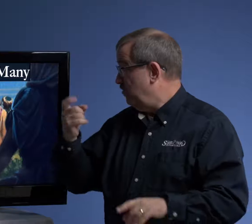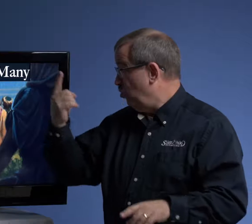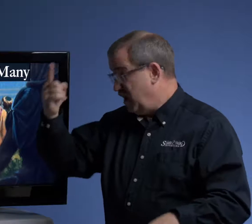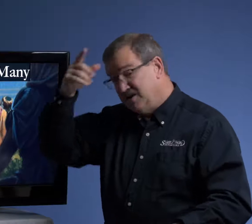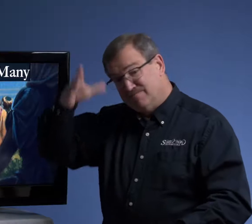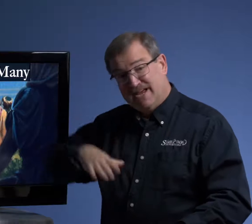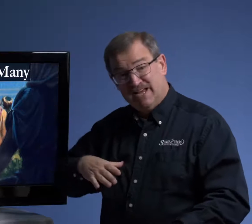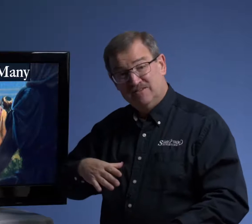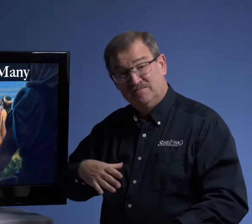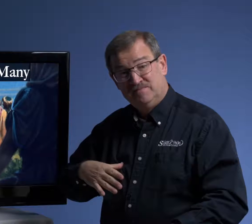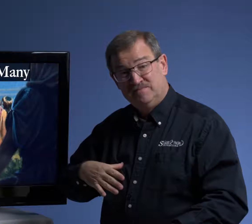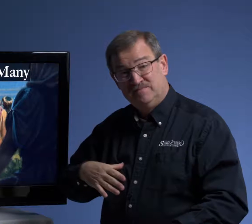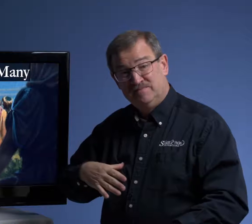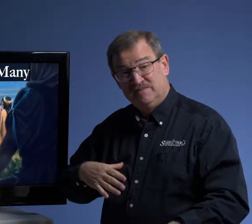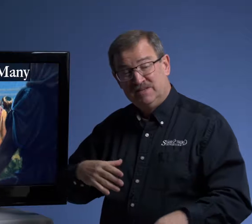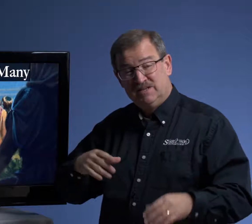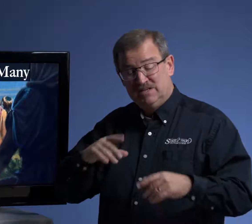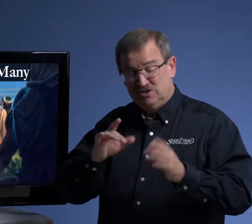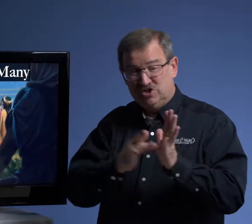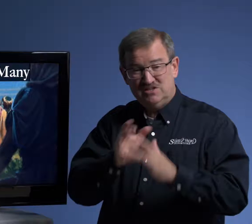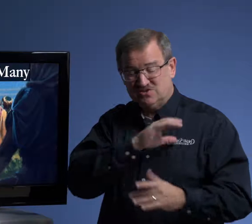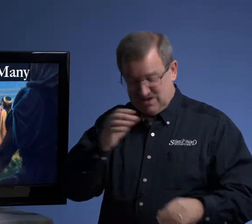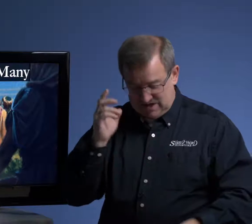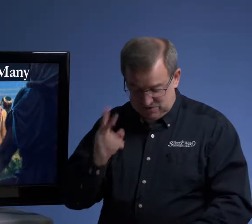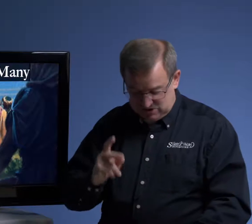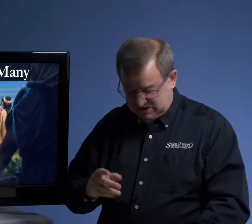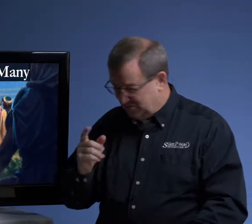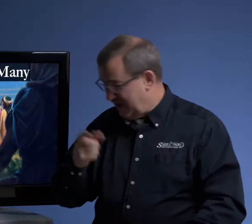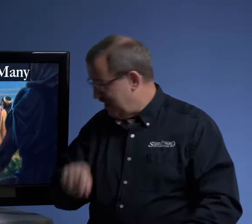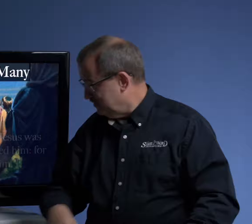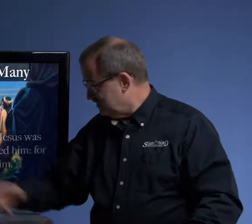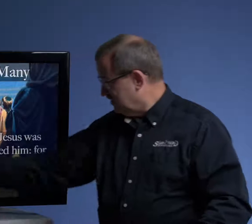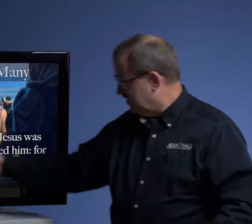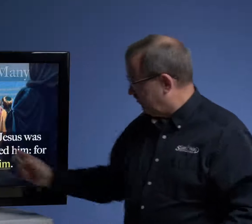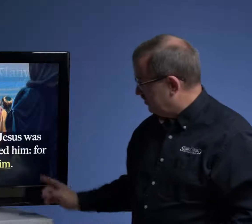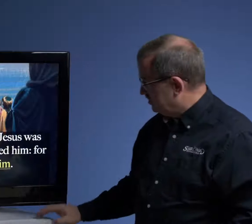one man, Jesus Christ, I want you to see what happens. Look at this verse.